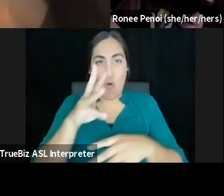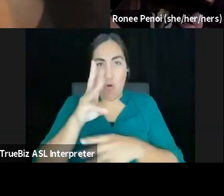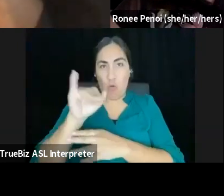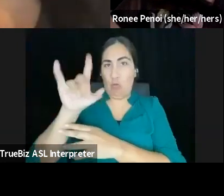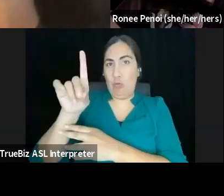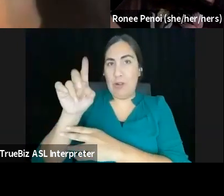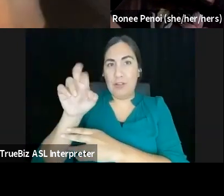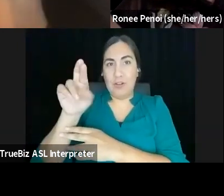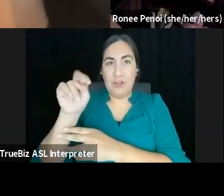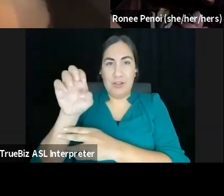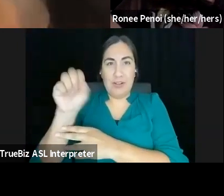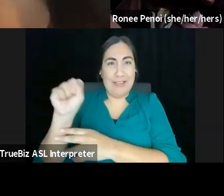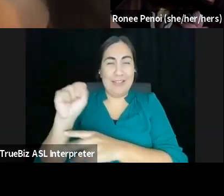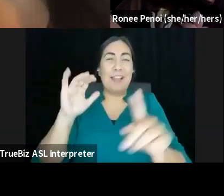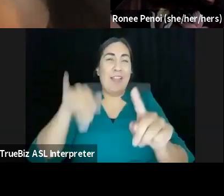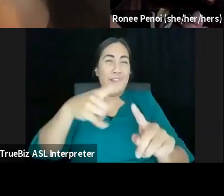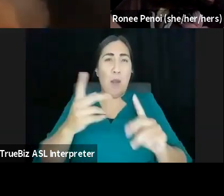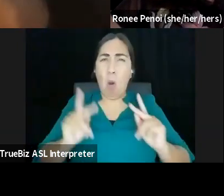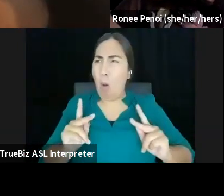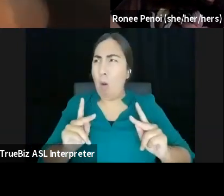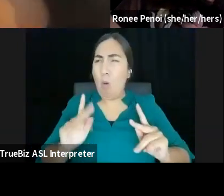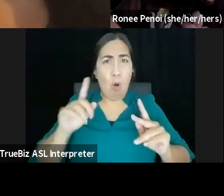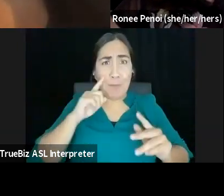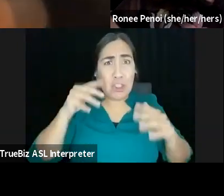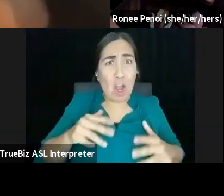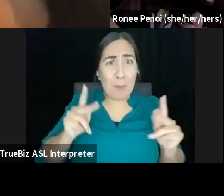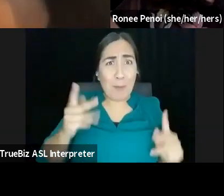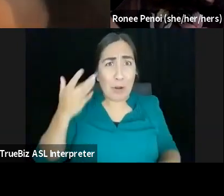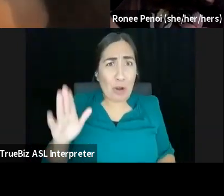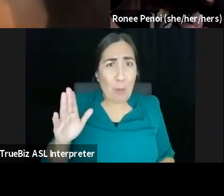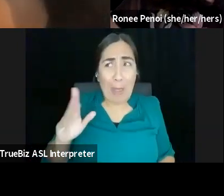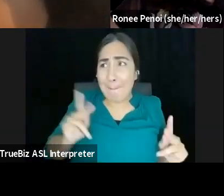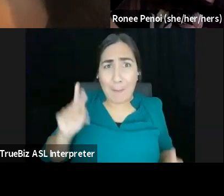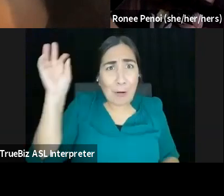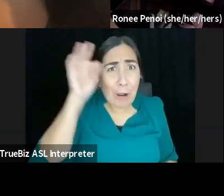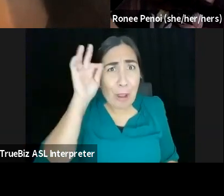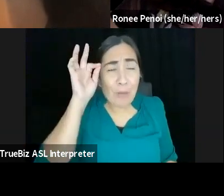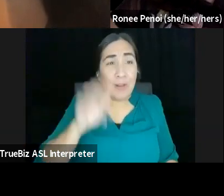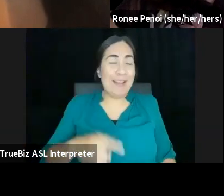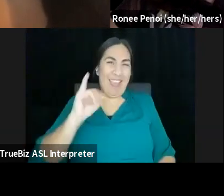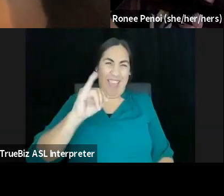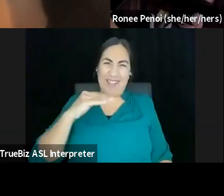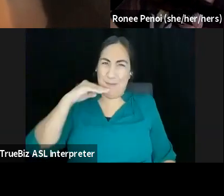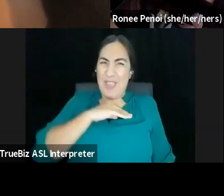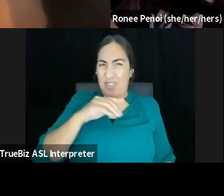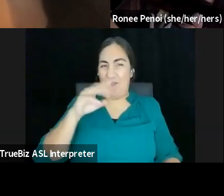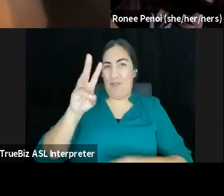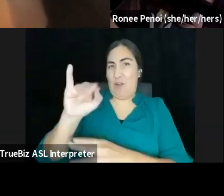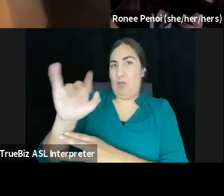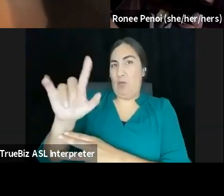wait, you people don't. Oh, right. People don't know. Um, the myth of the wilderness for, for those for whom this might be the first or even